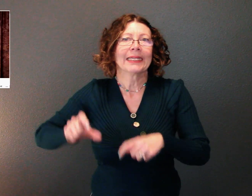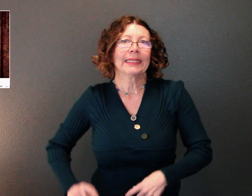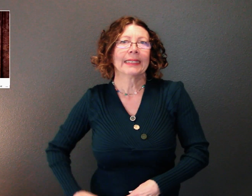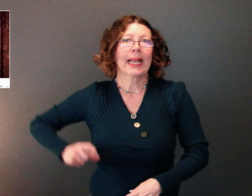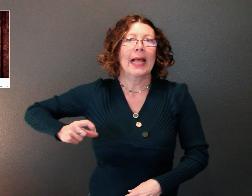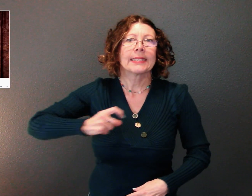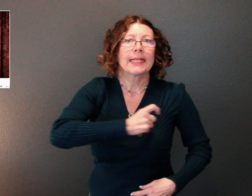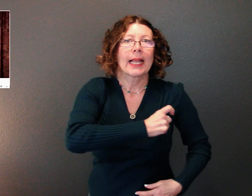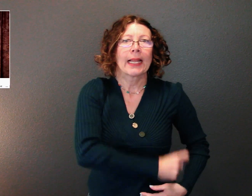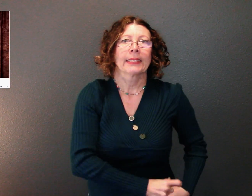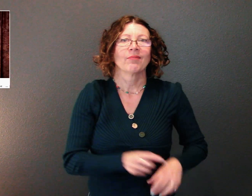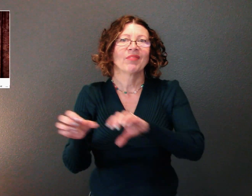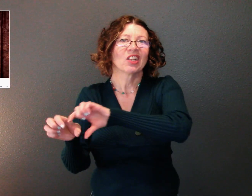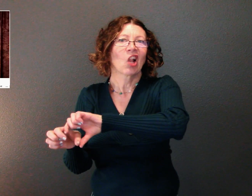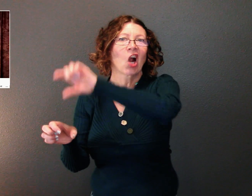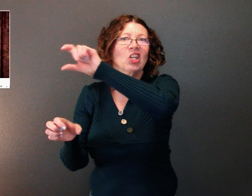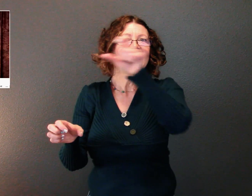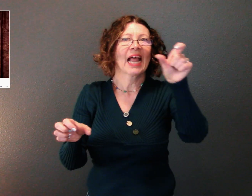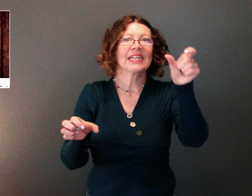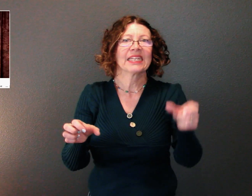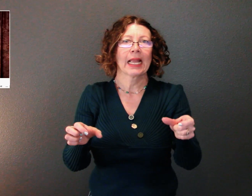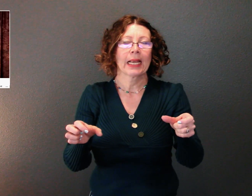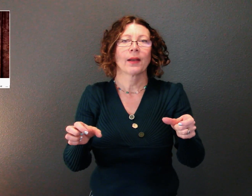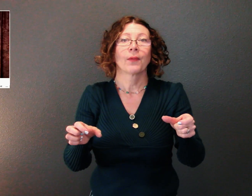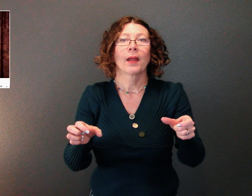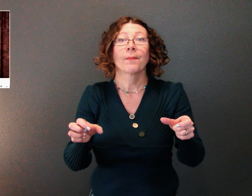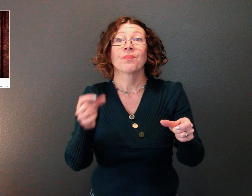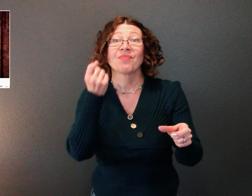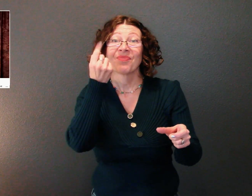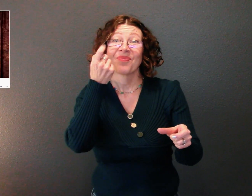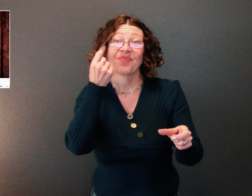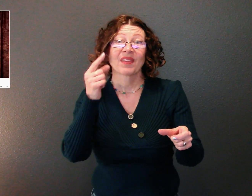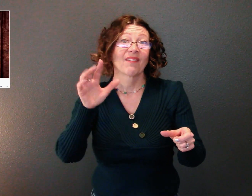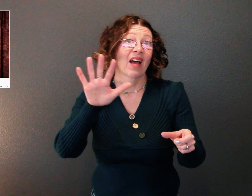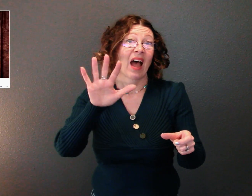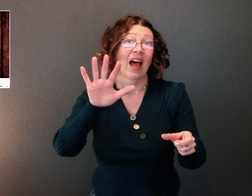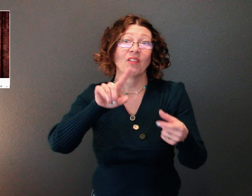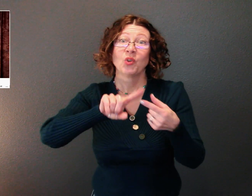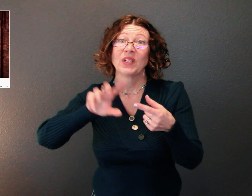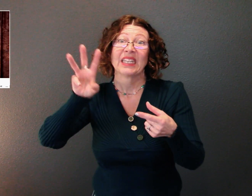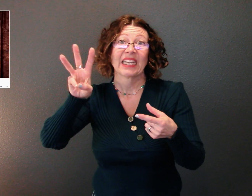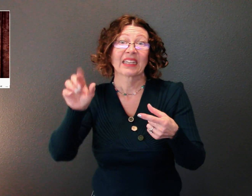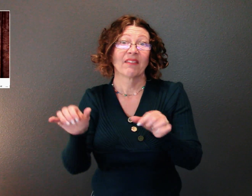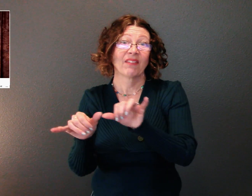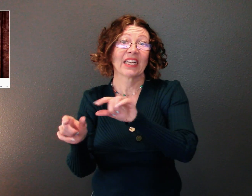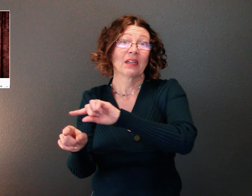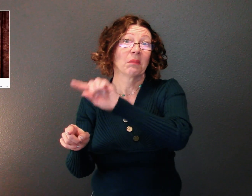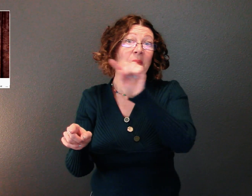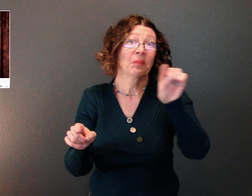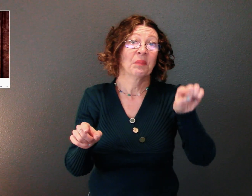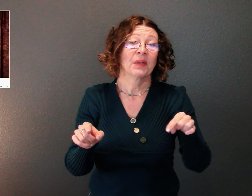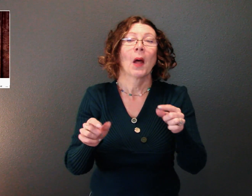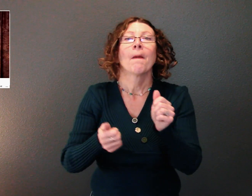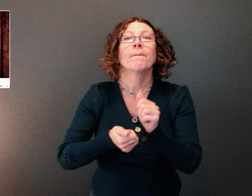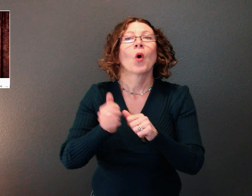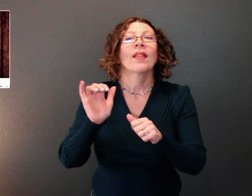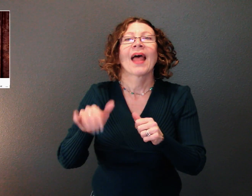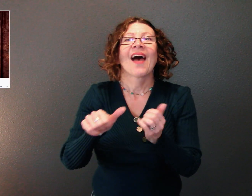even though there's still five or six feet of journey to take before the material leaves your body we're primarily talking about feces.